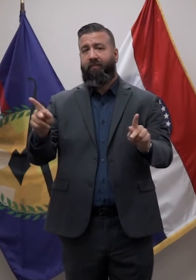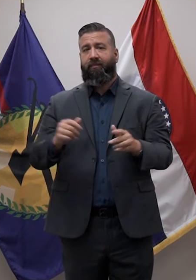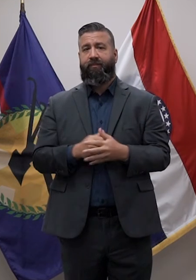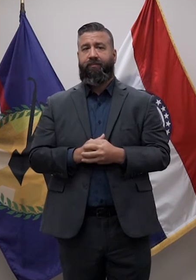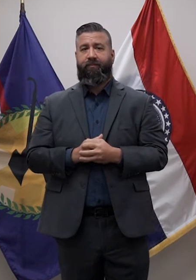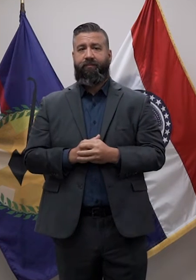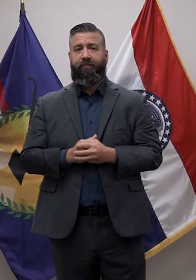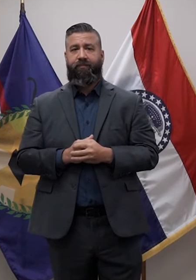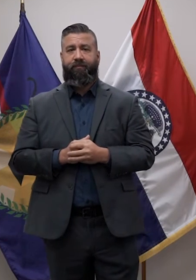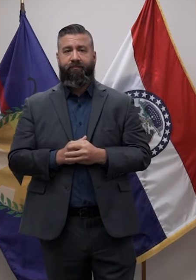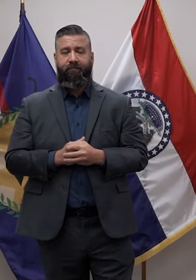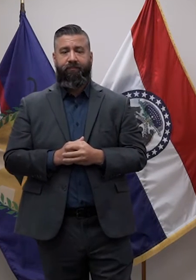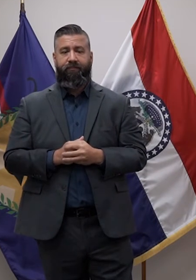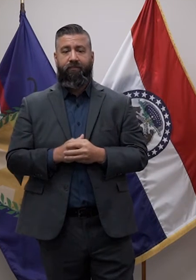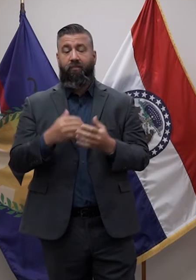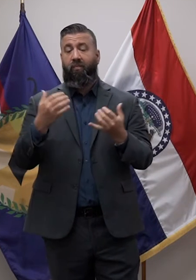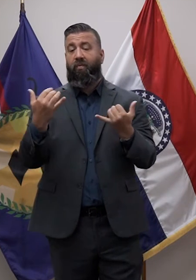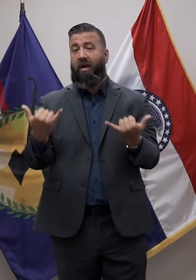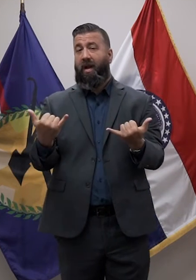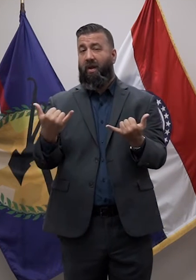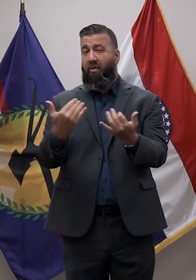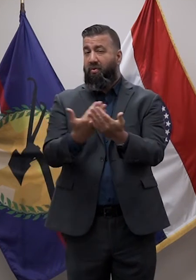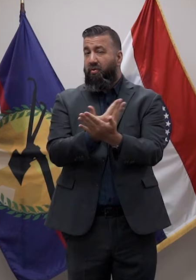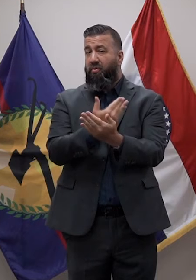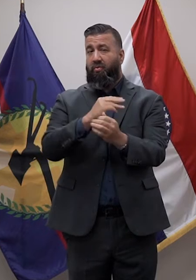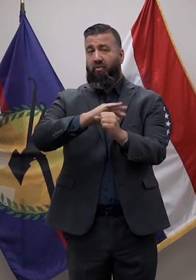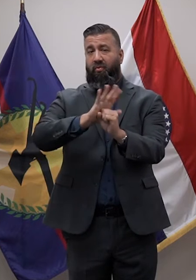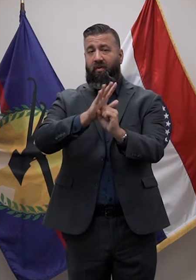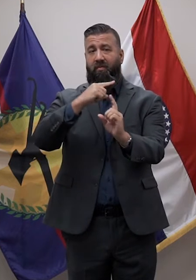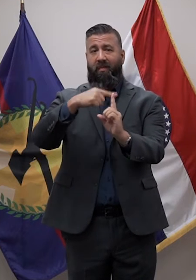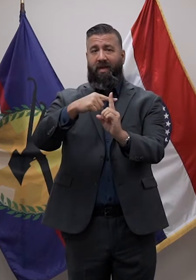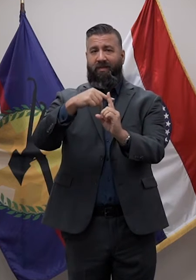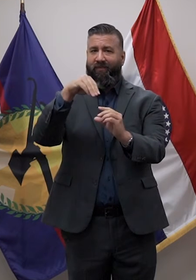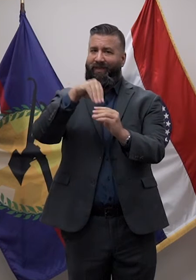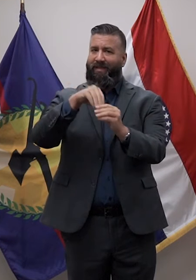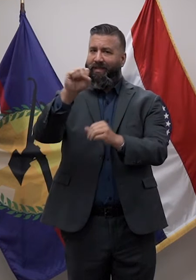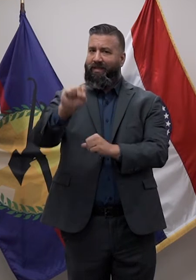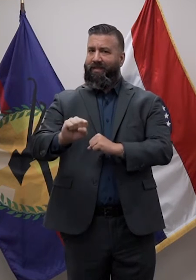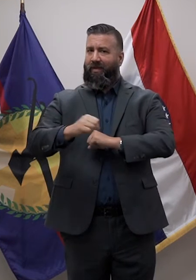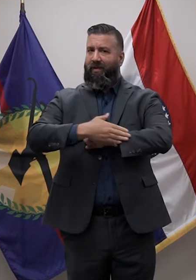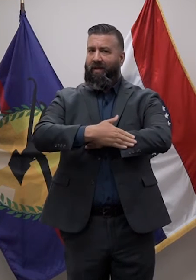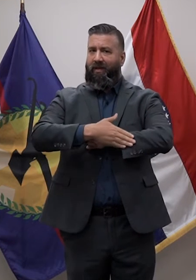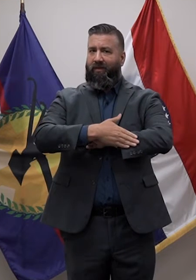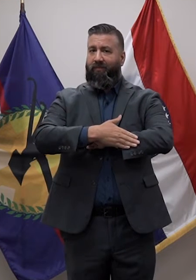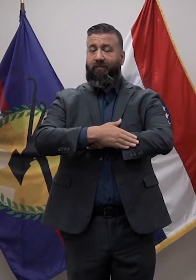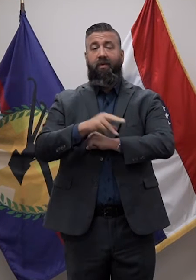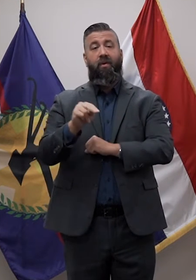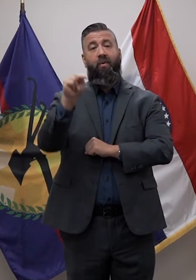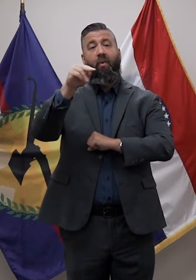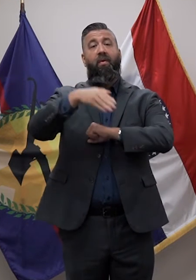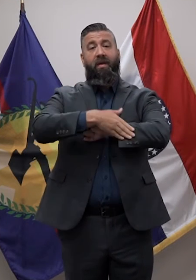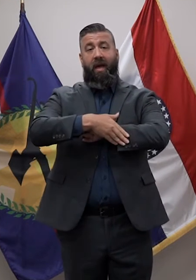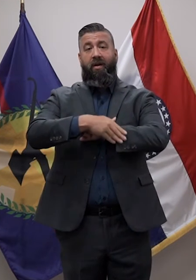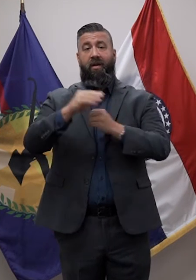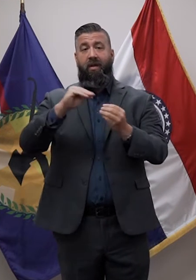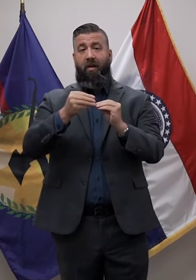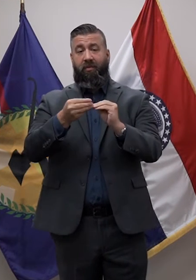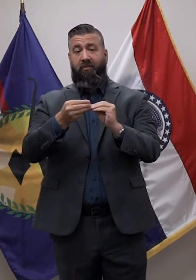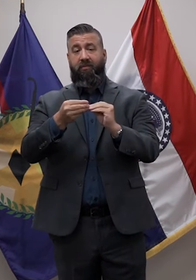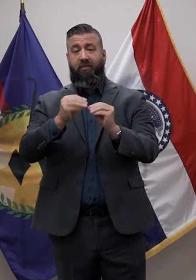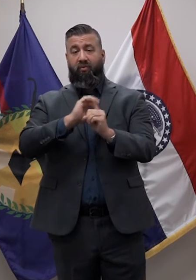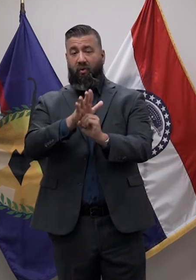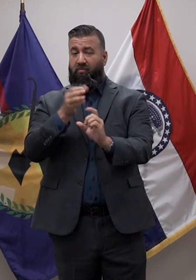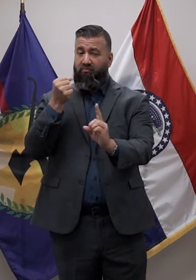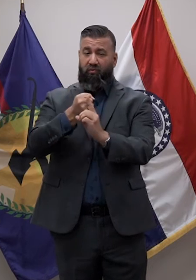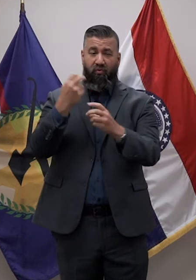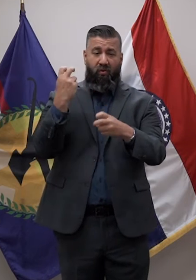Currently we're seeing the highest rates of new infections in South County. While the numbers in North County where the virus has hit the hardest are